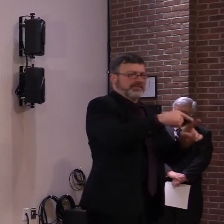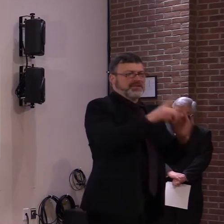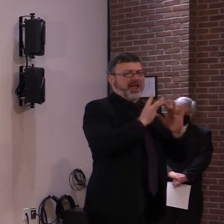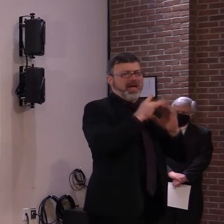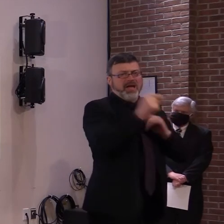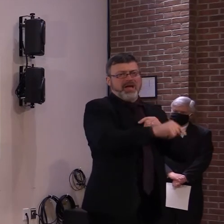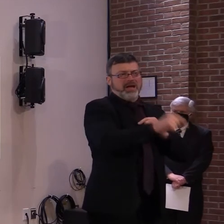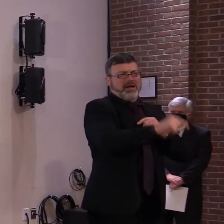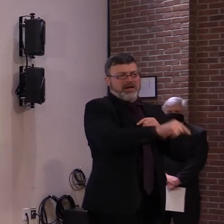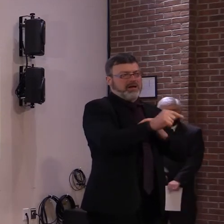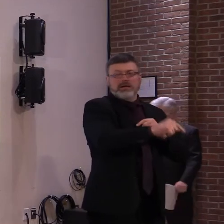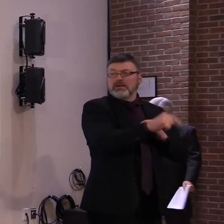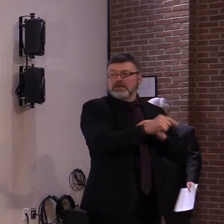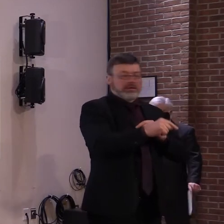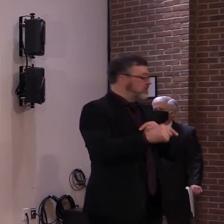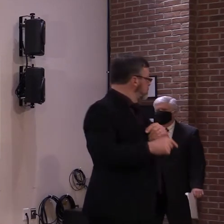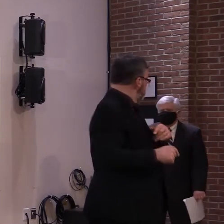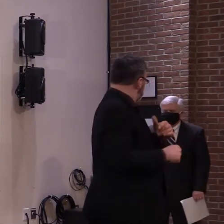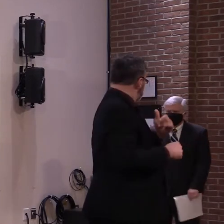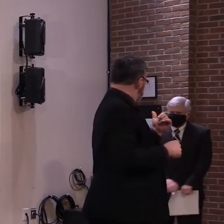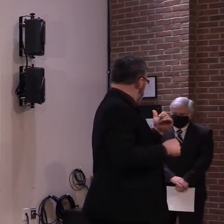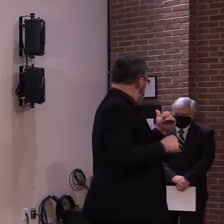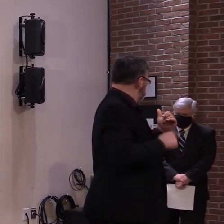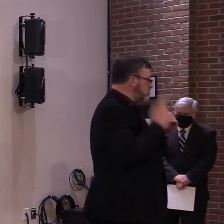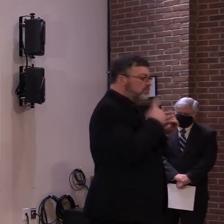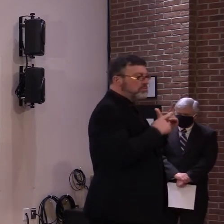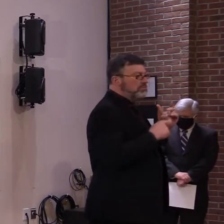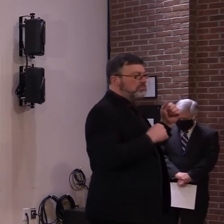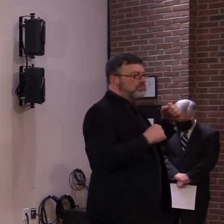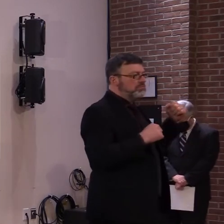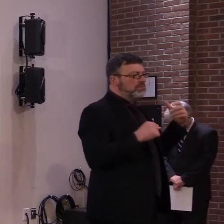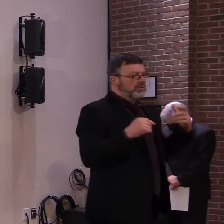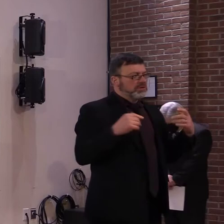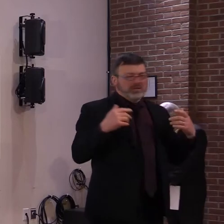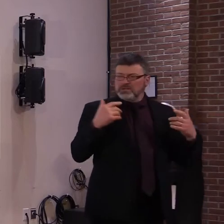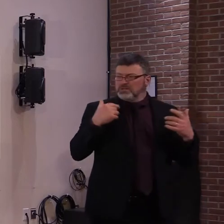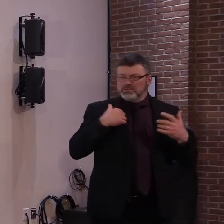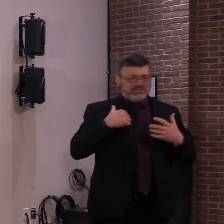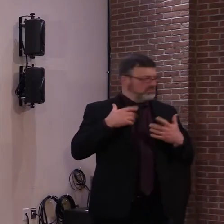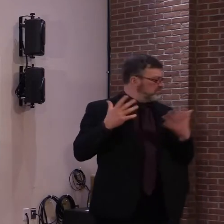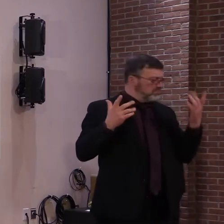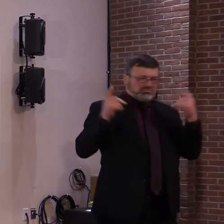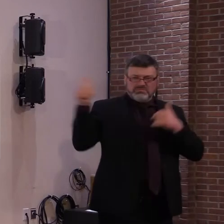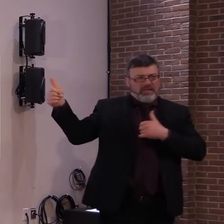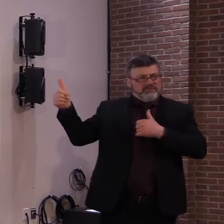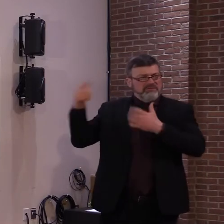if you possibly can. Dr. Smith? Okay. Uh, second question. you.